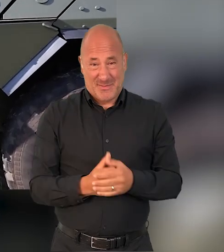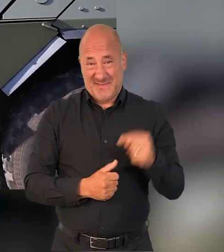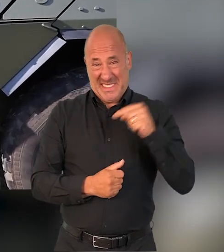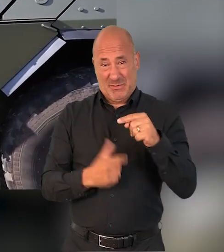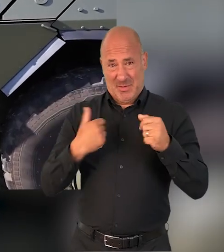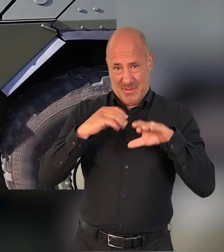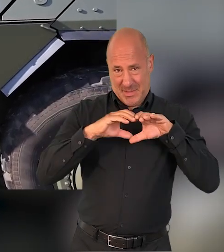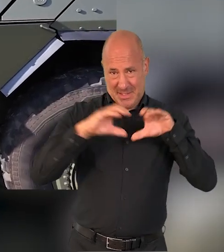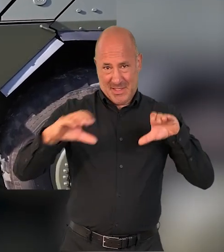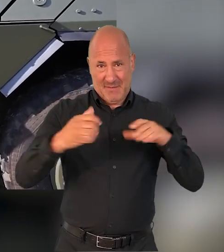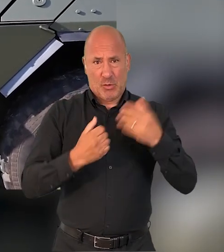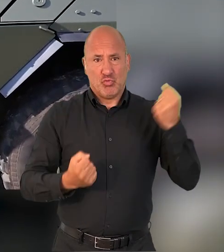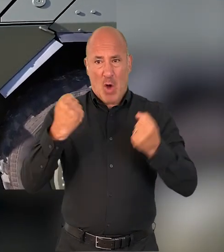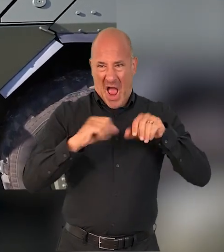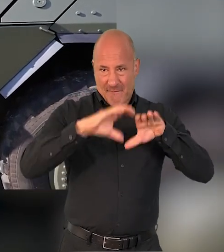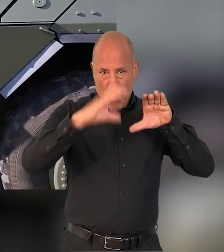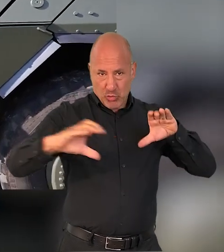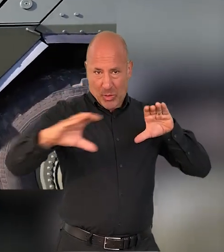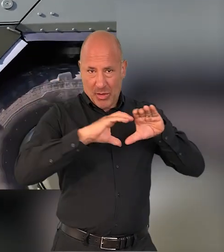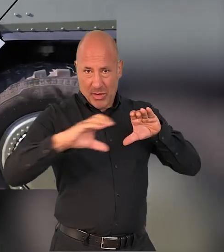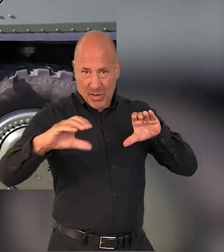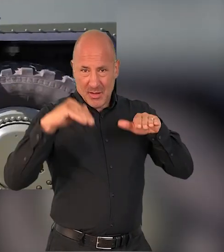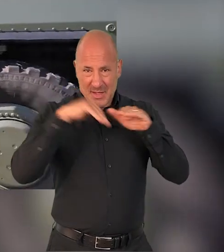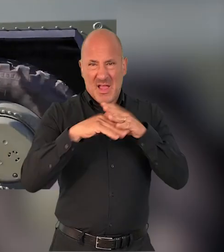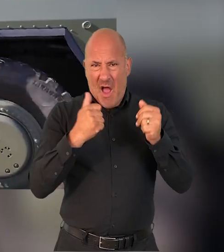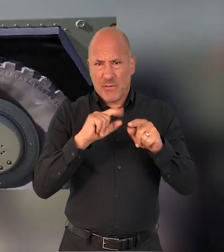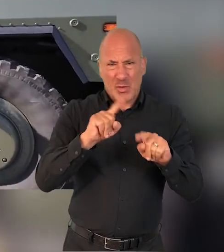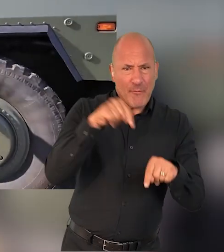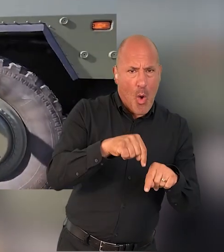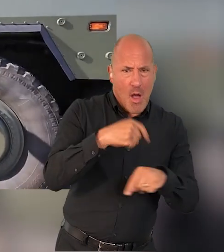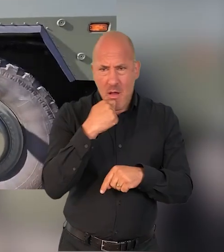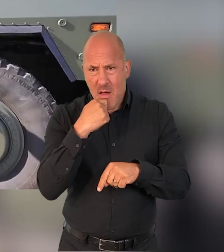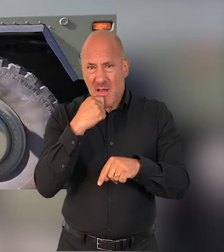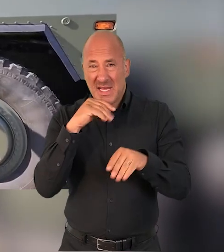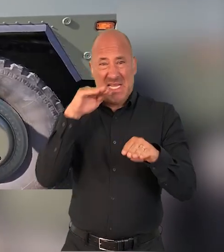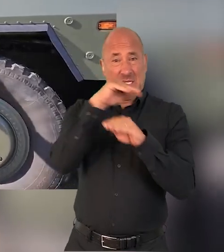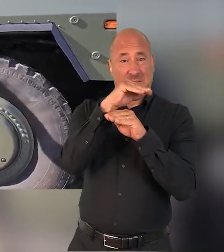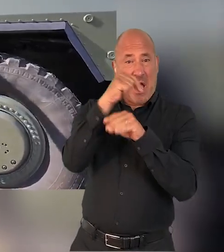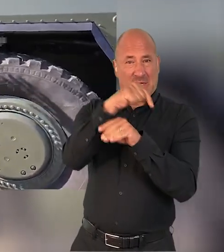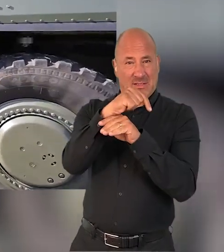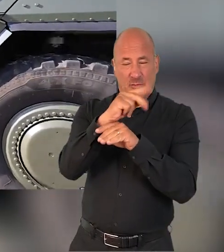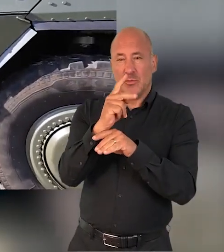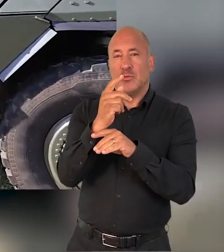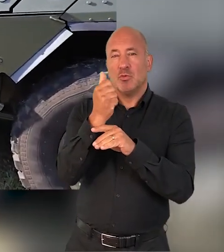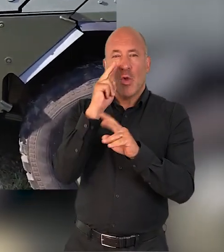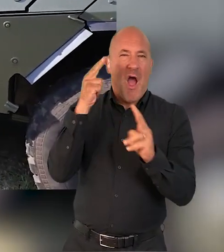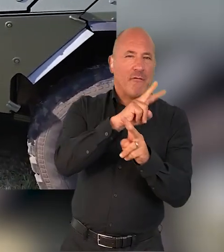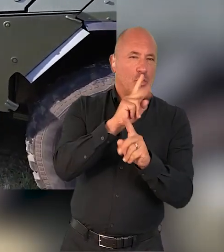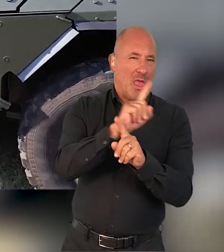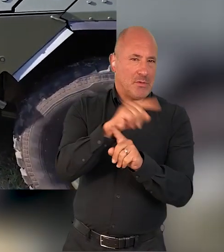carrying vehicle. So what we have is a drive module that carries a mission load. And inside that box there, and we'll see